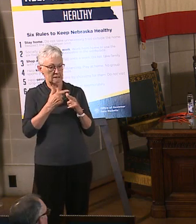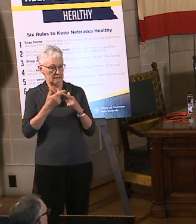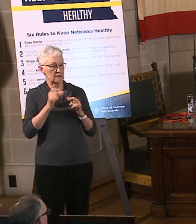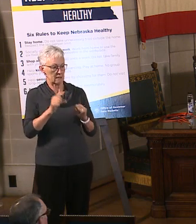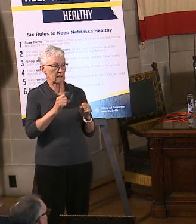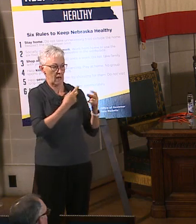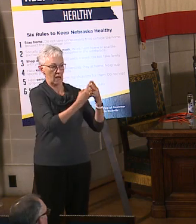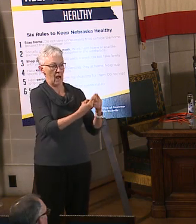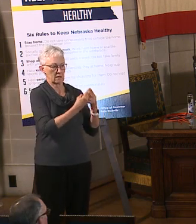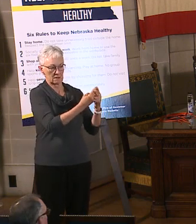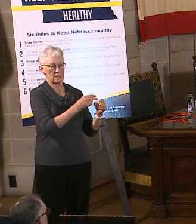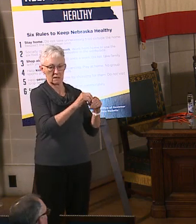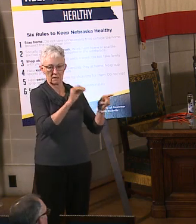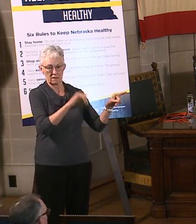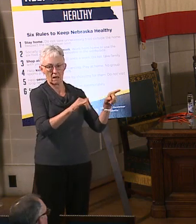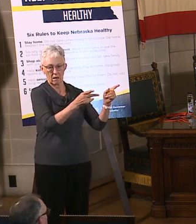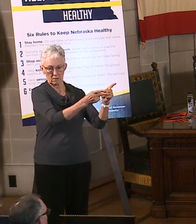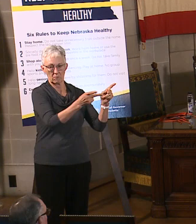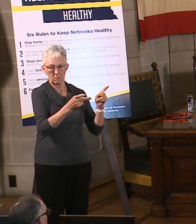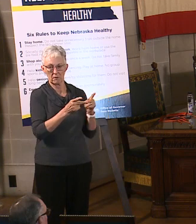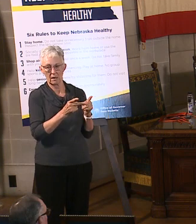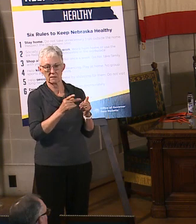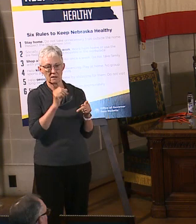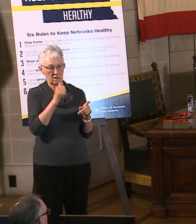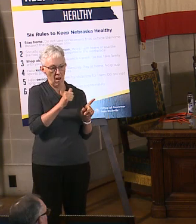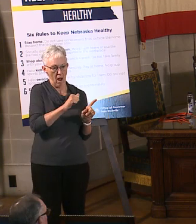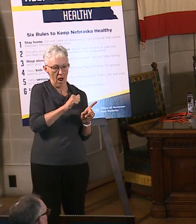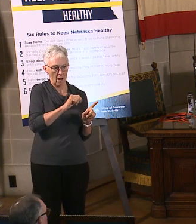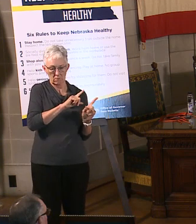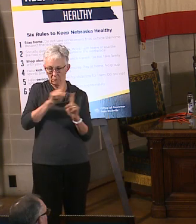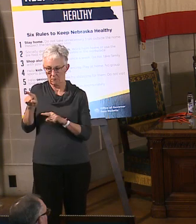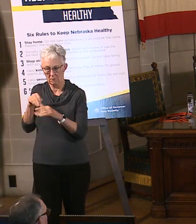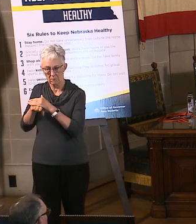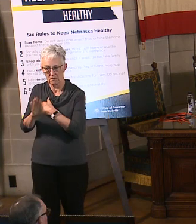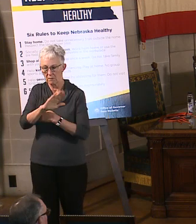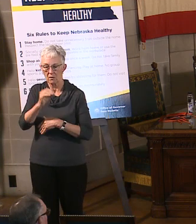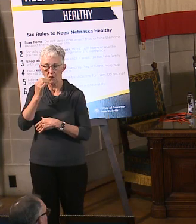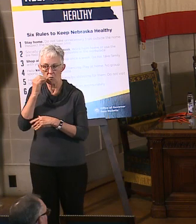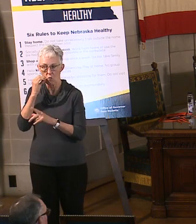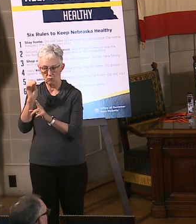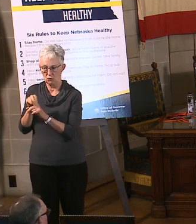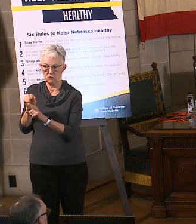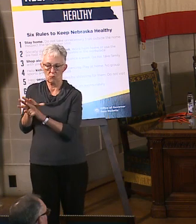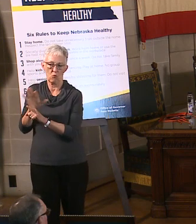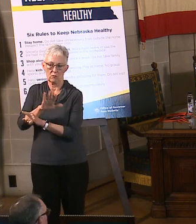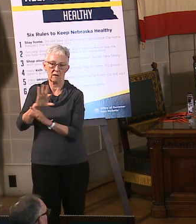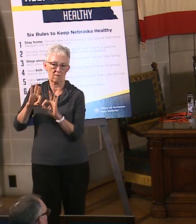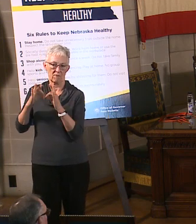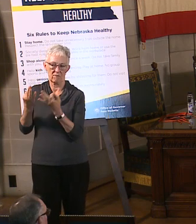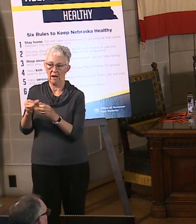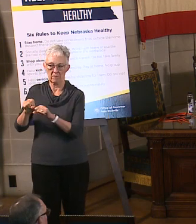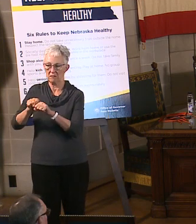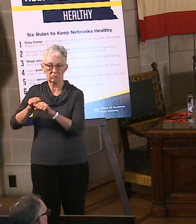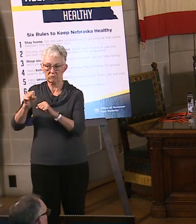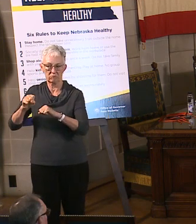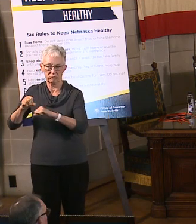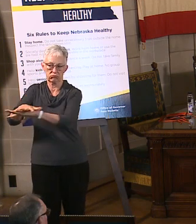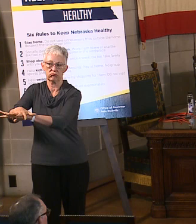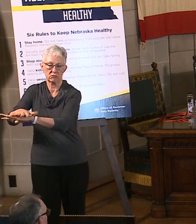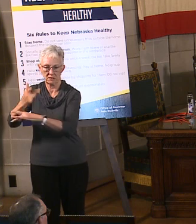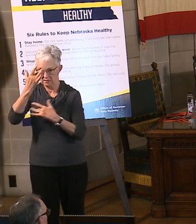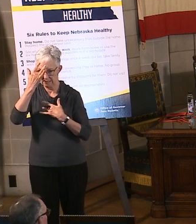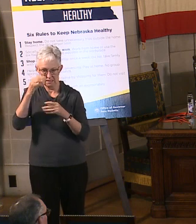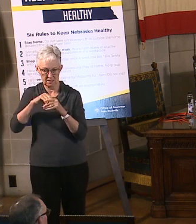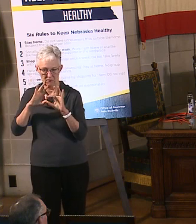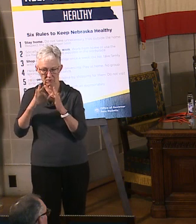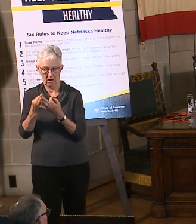folks. So that lodging is a key part of following up on the testing and the contact tracing to allow people to do that. Now another aspect